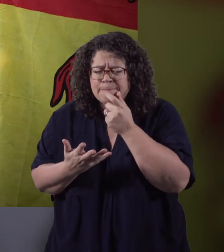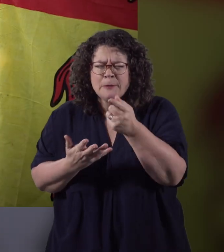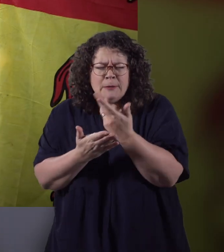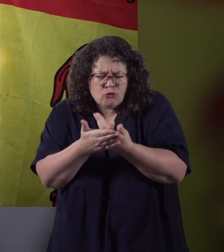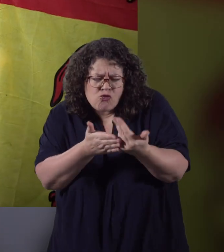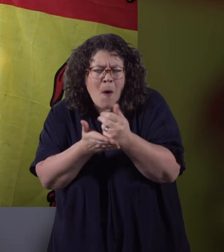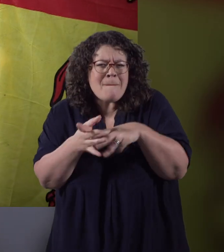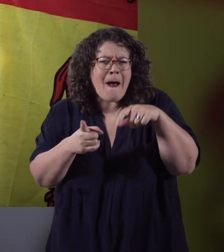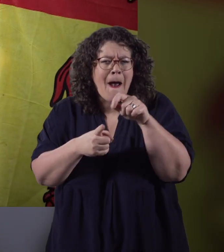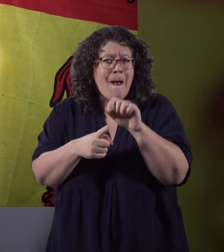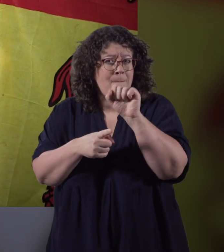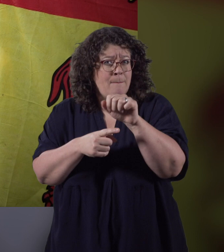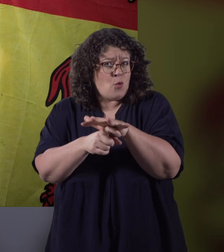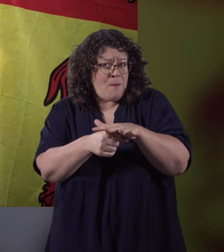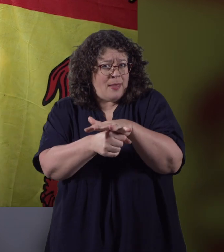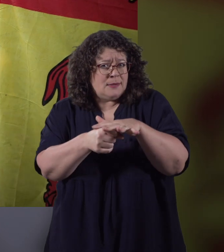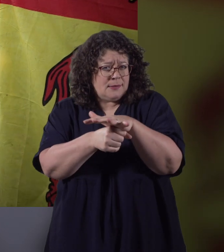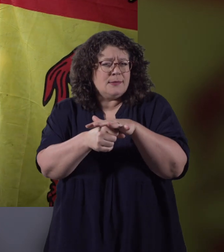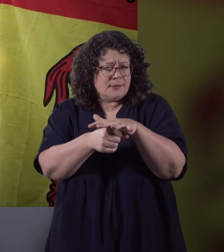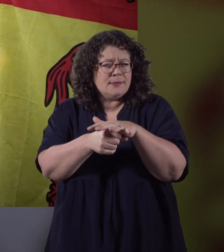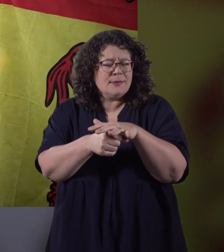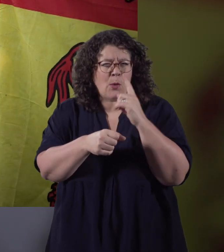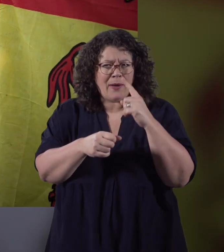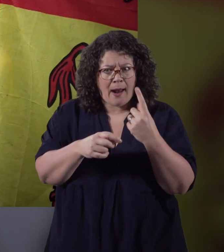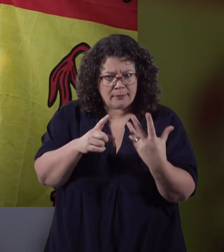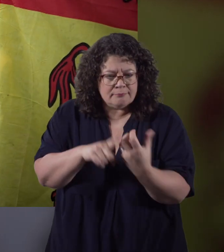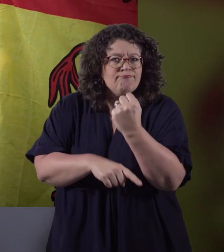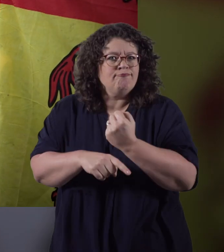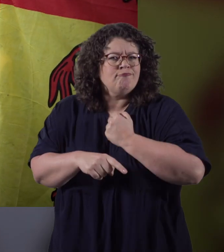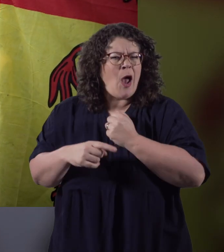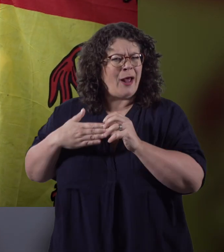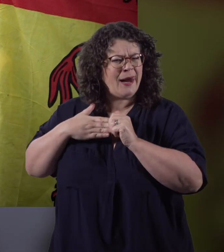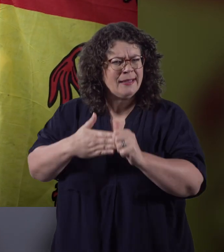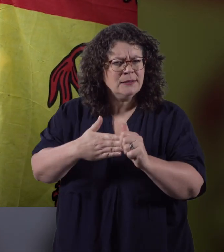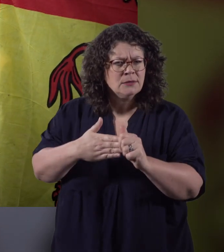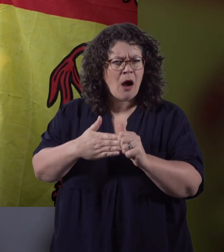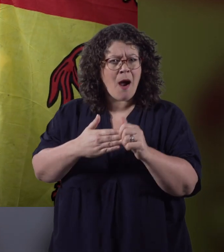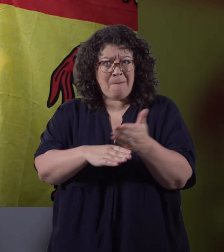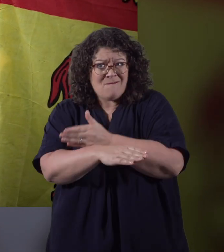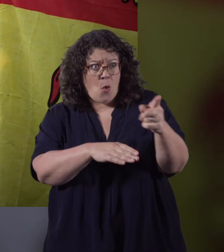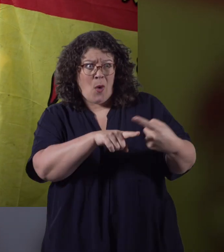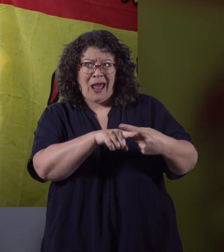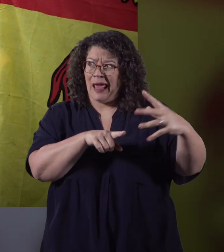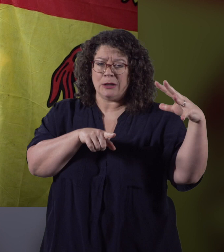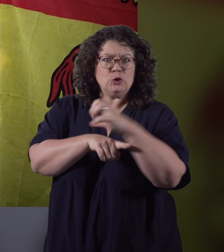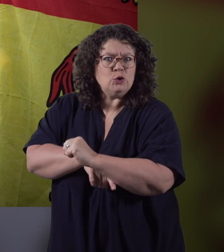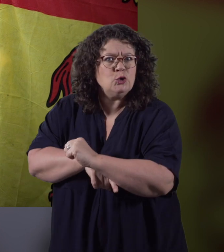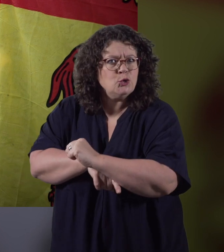Draw a map of such places close to you, so that we can locate our leader before the English soldiers do so.